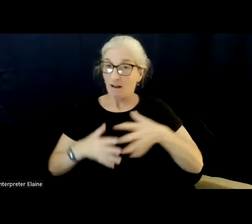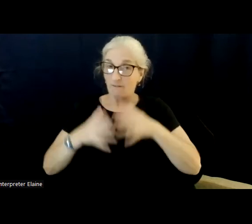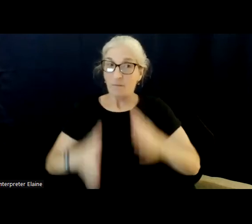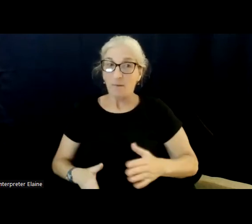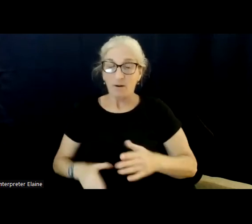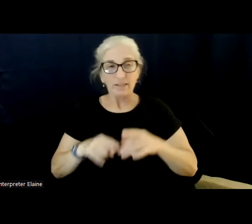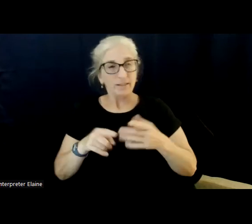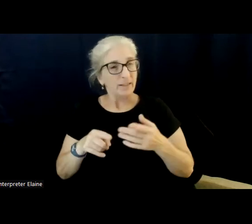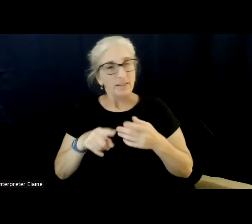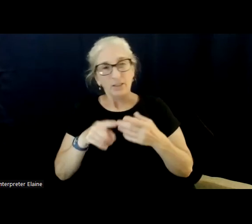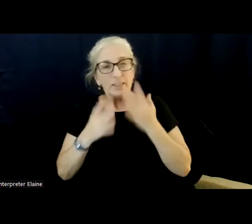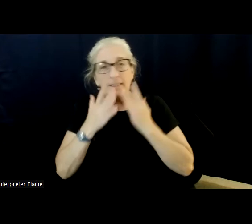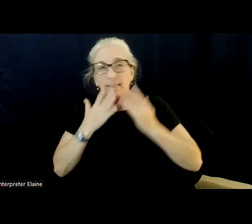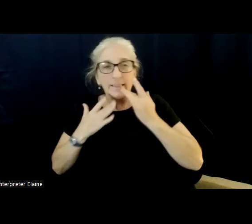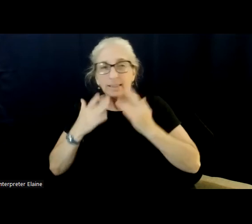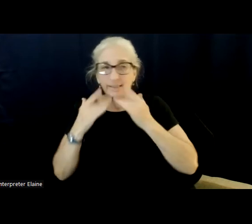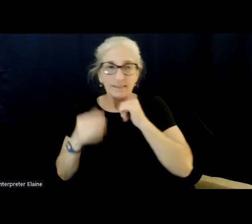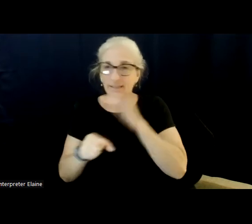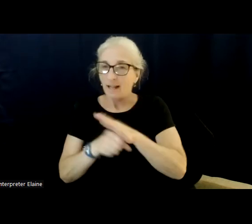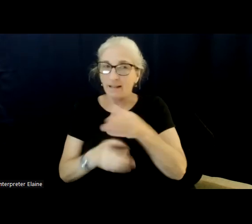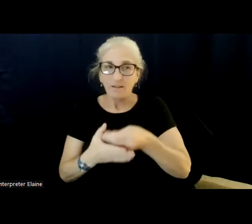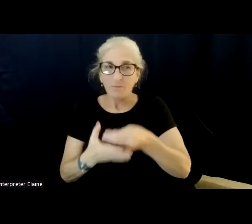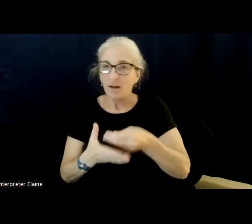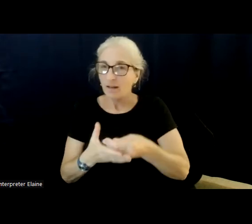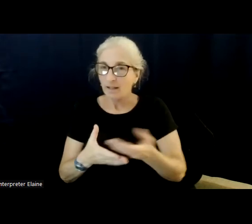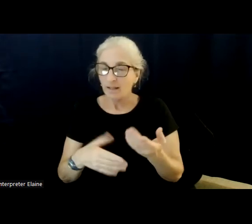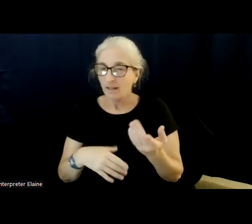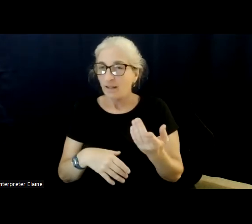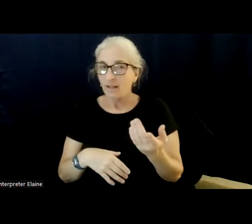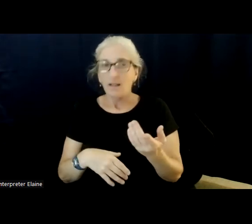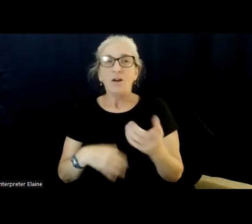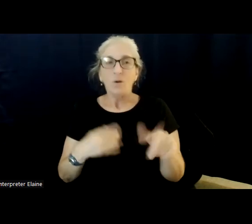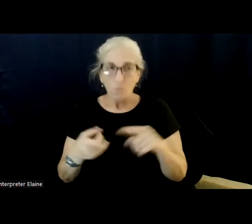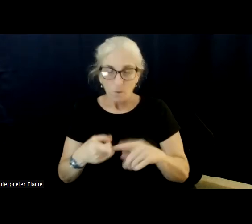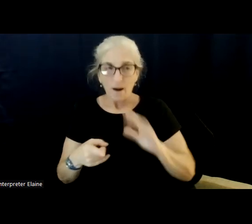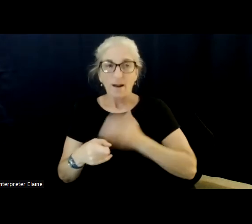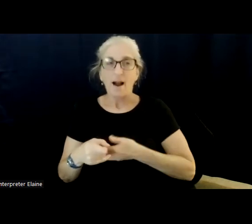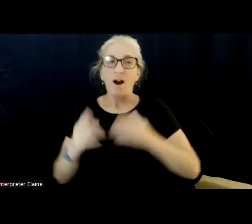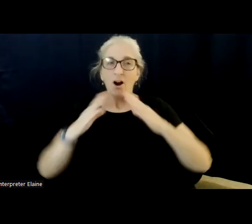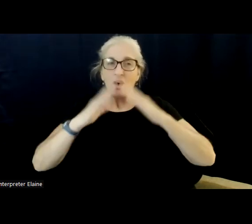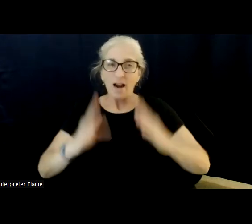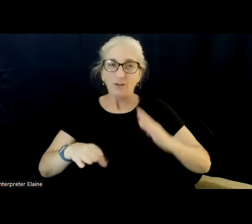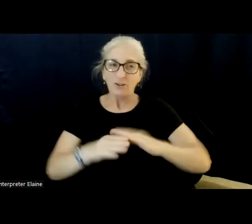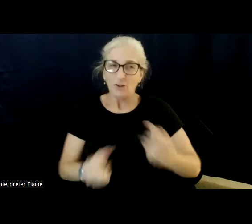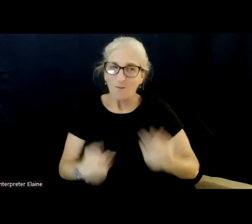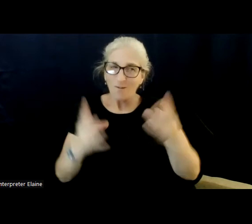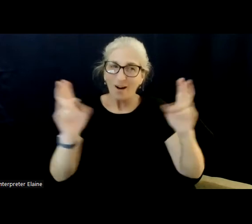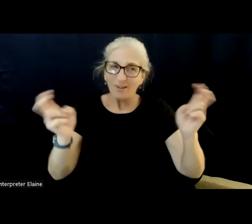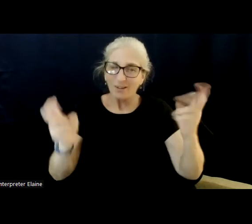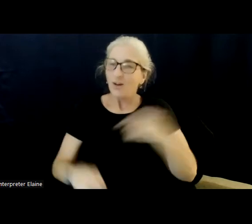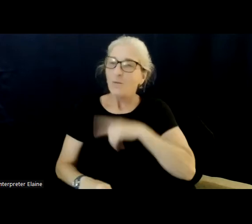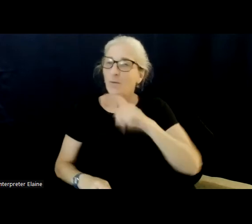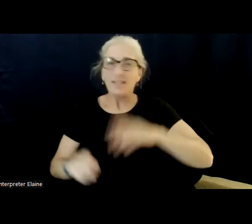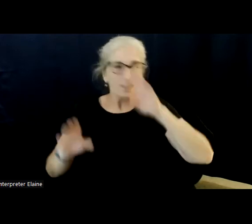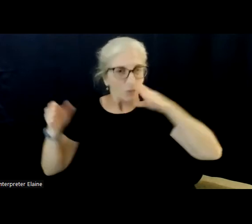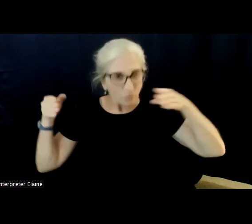We cannot afford to be the police of the world anymore, especially when our house is on fire. We need to be firefighters for America and put out